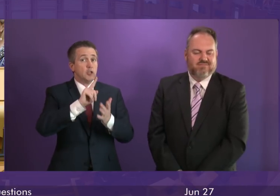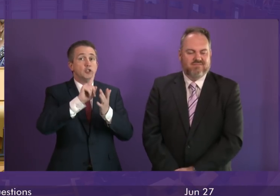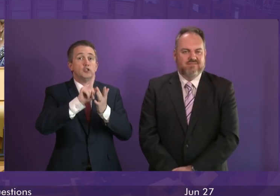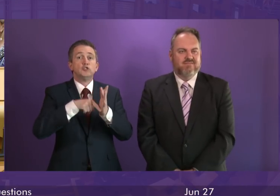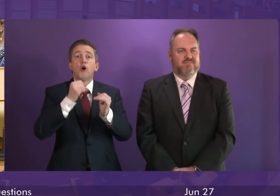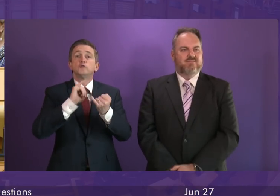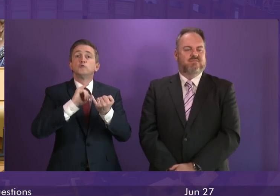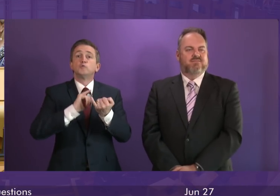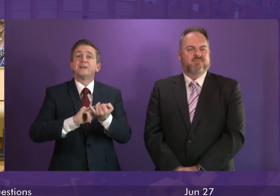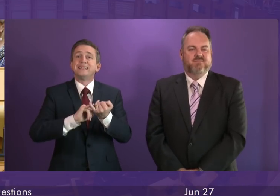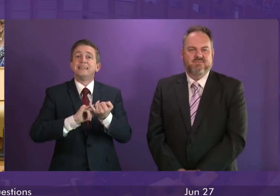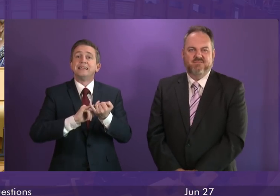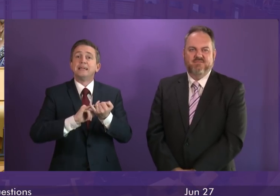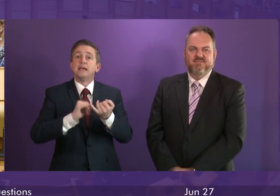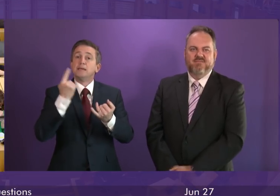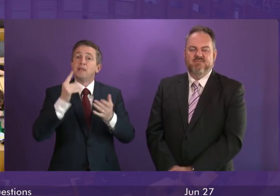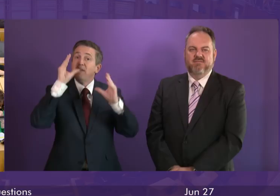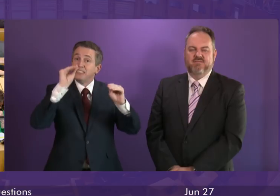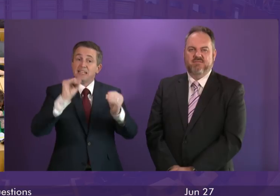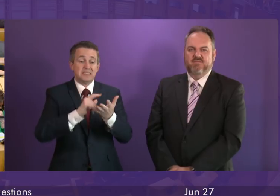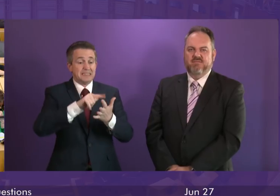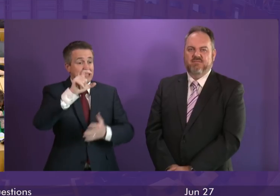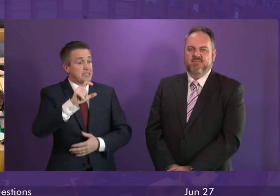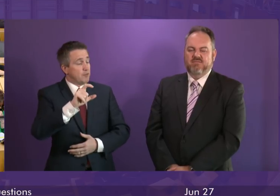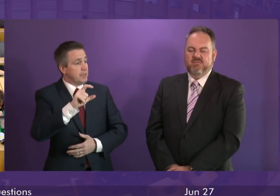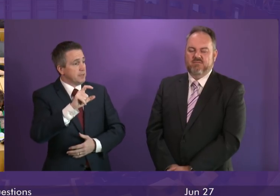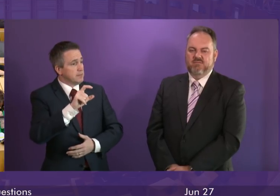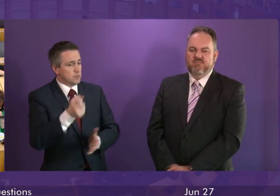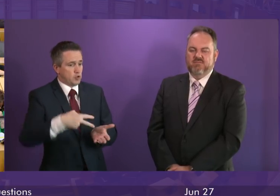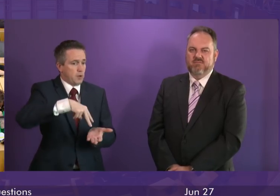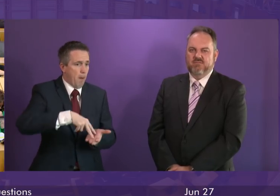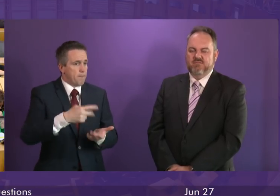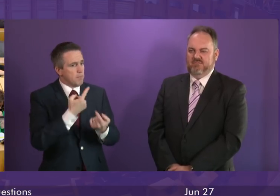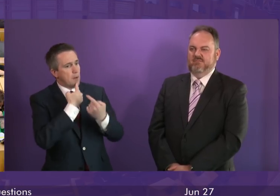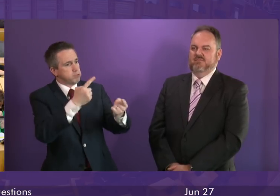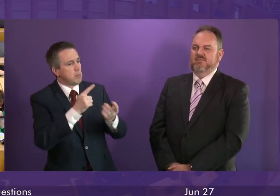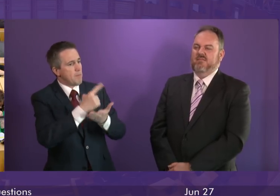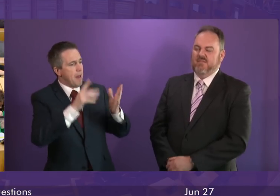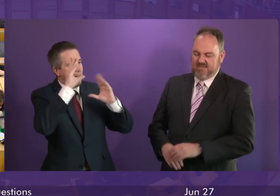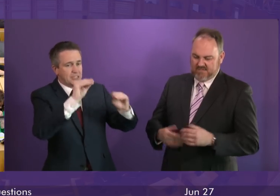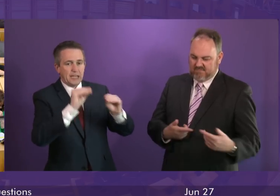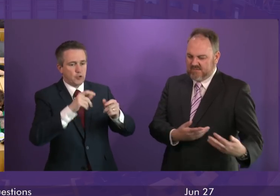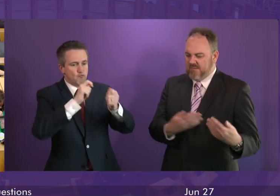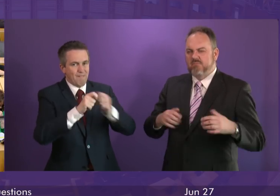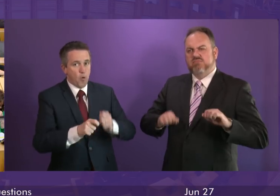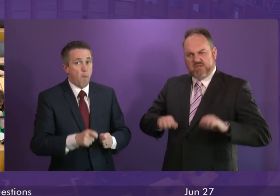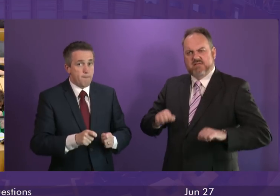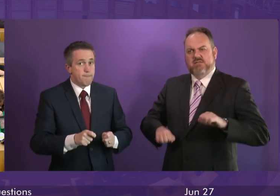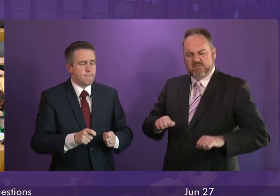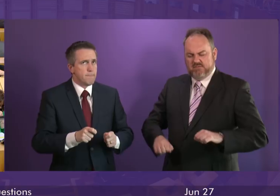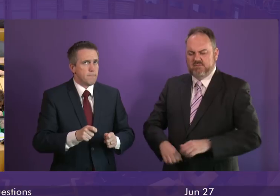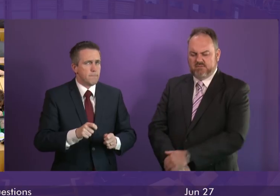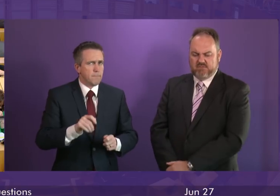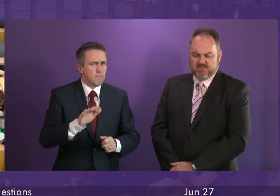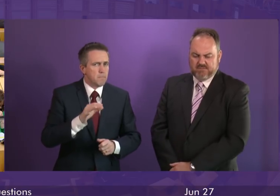Swinney, the Education Secretary, made a statement on education reform. I remember, was it last